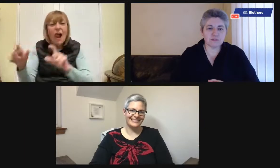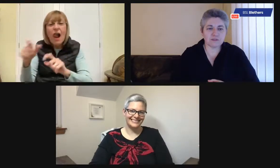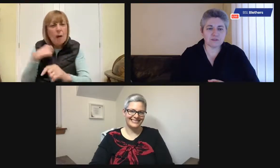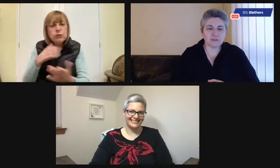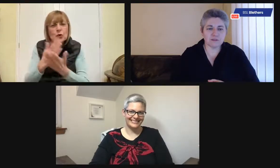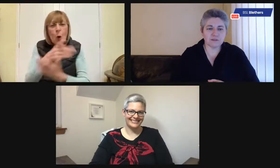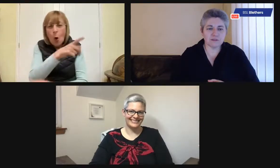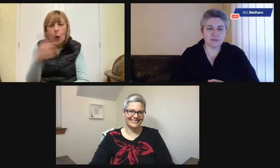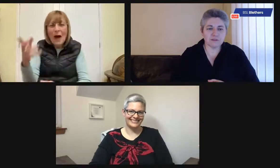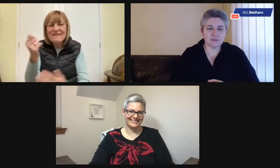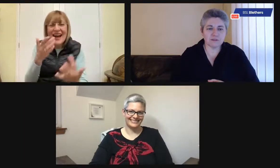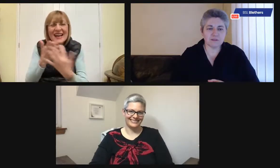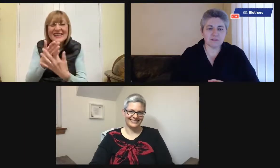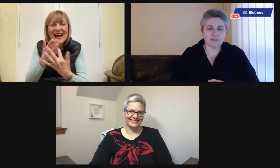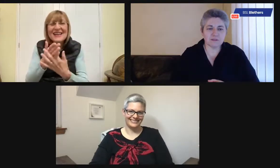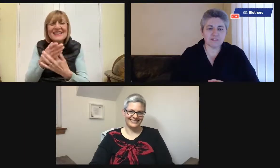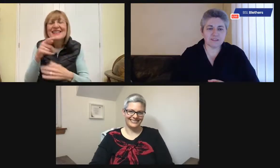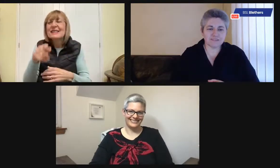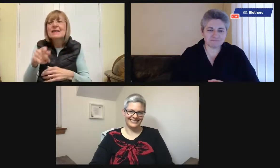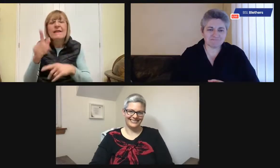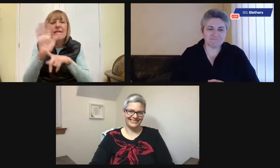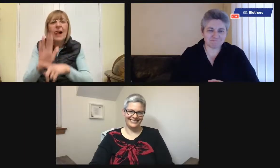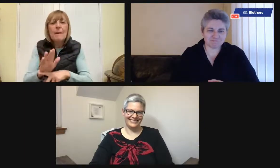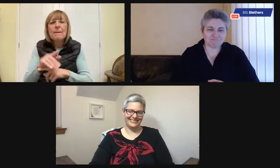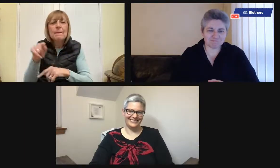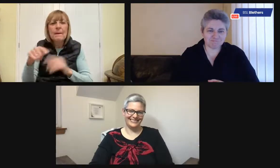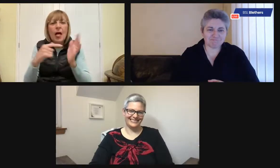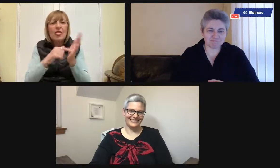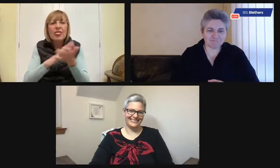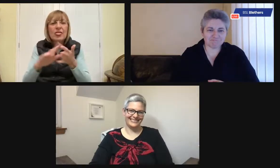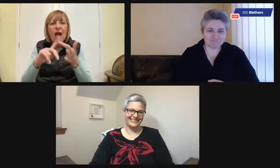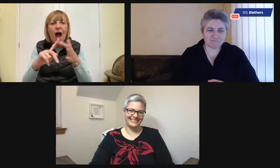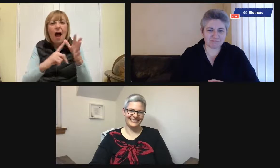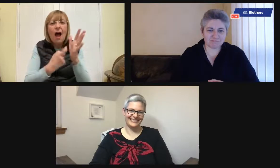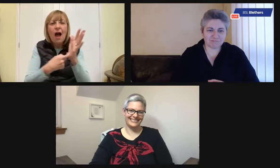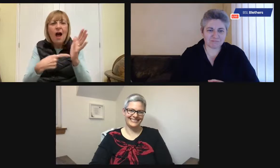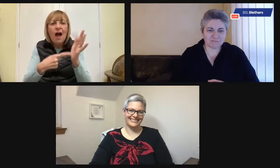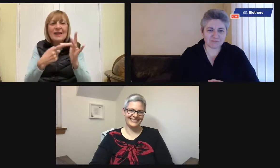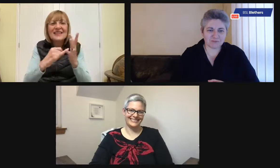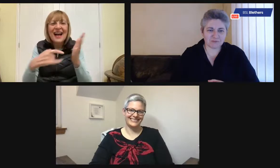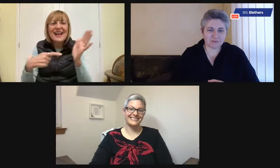And those born after the 1980s, I'm sure you still have access to these kinds of films.